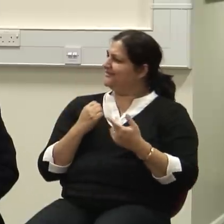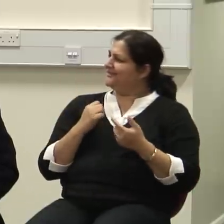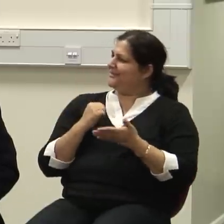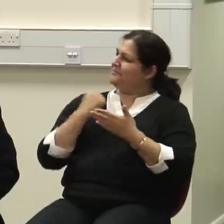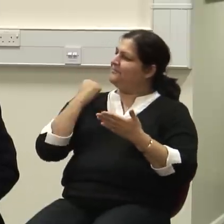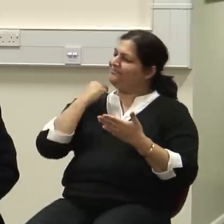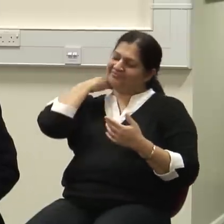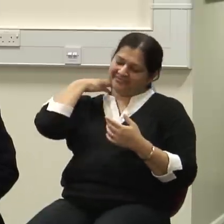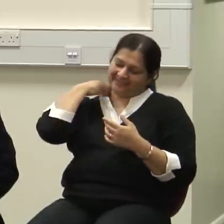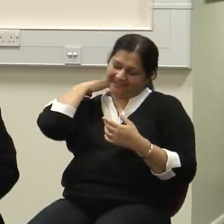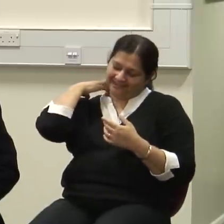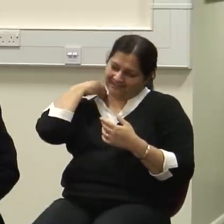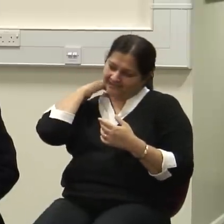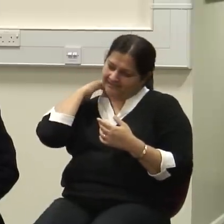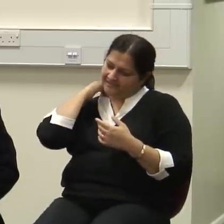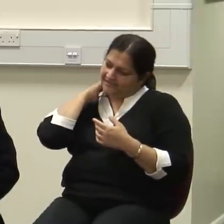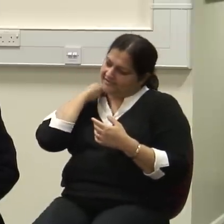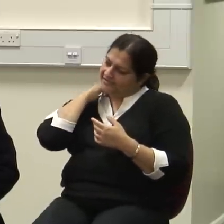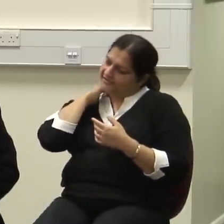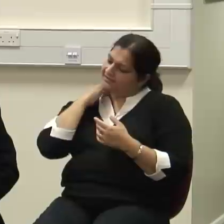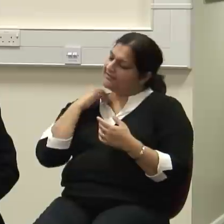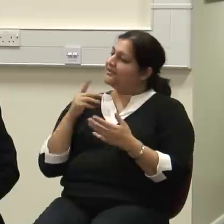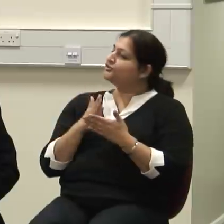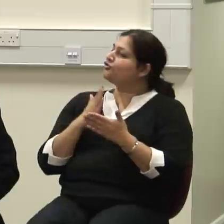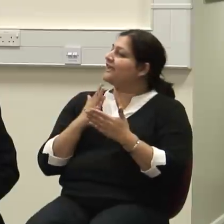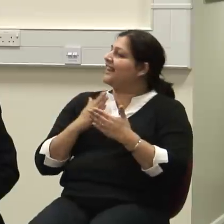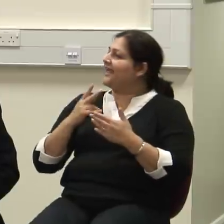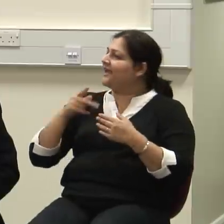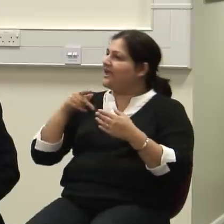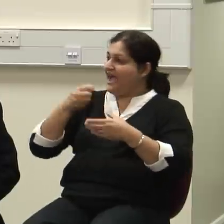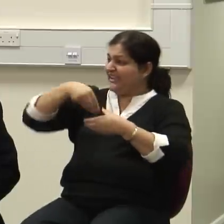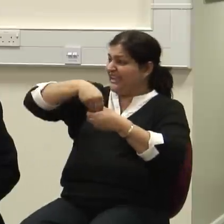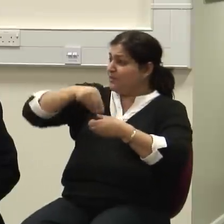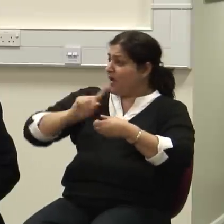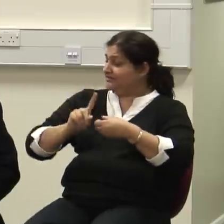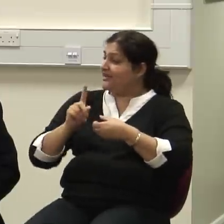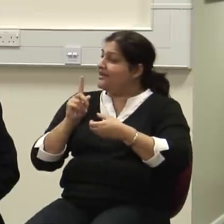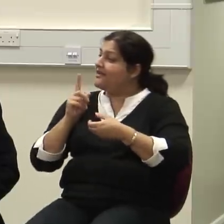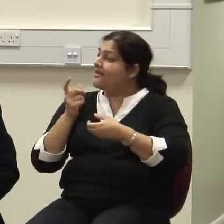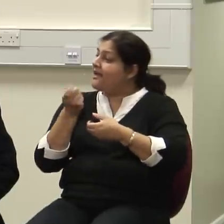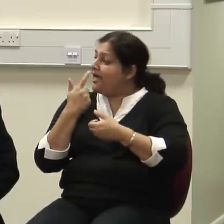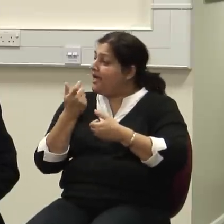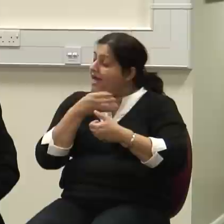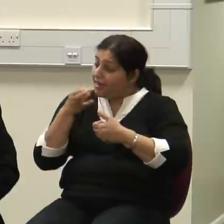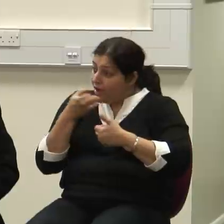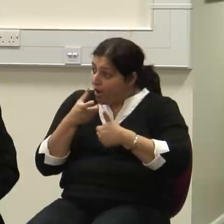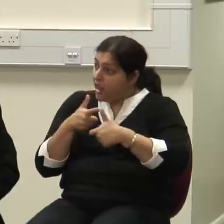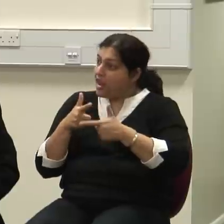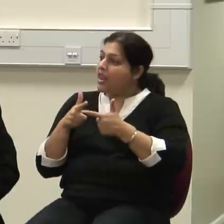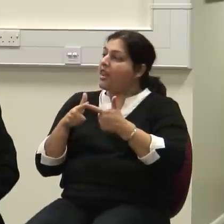So you could make up your patent medicine depending on how much alcohol. And typically they contained alcohol, opium, and perhaps some